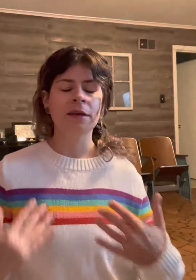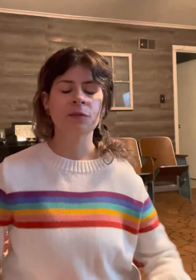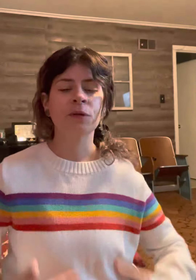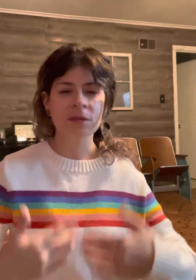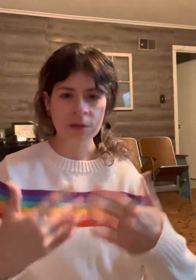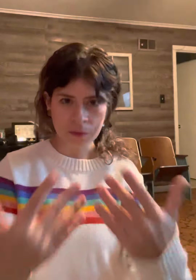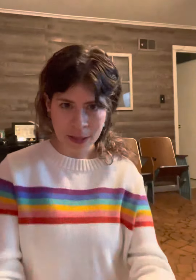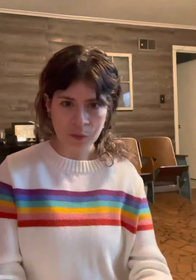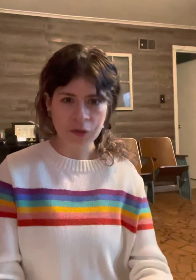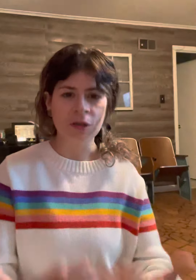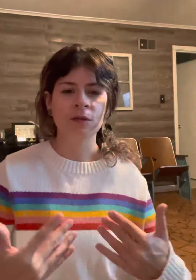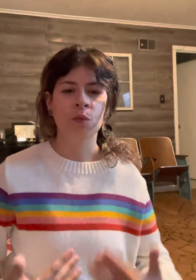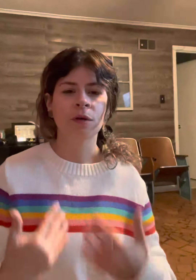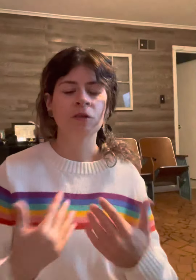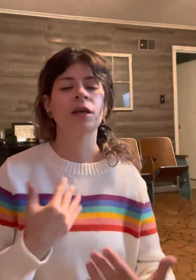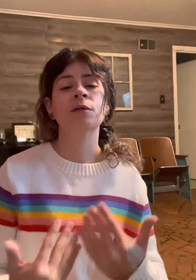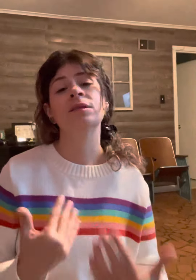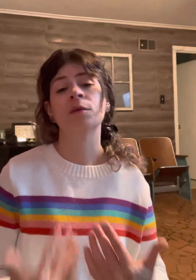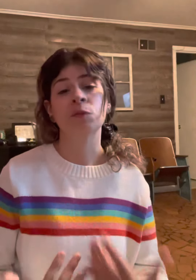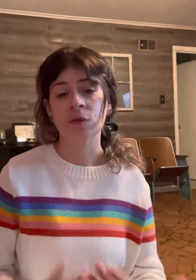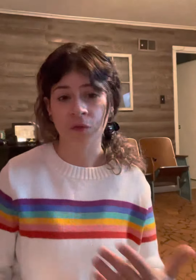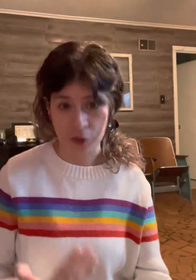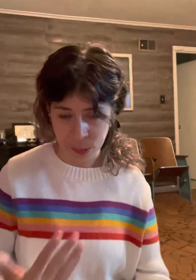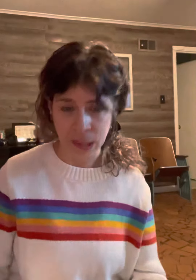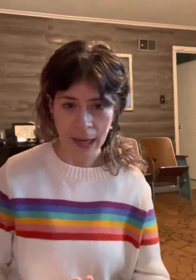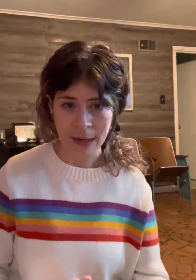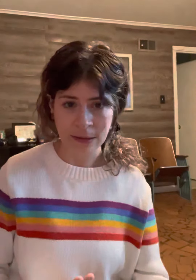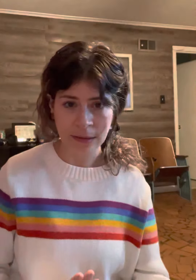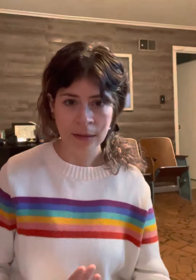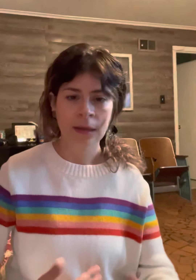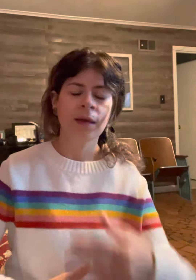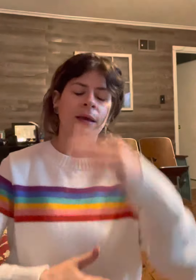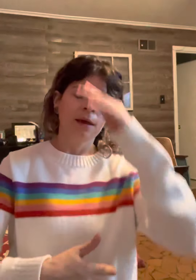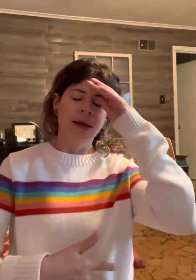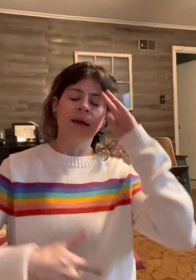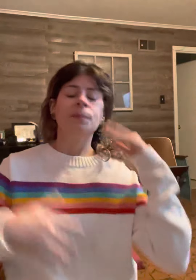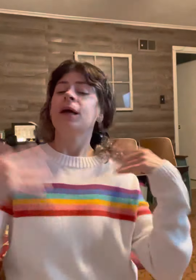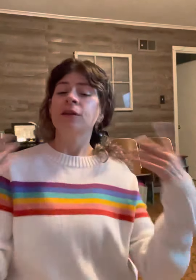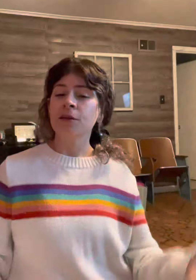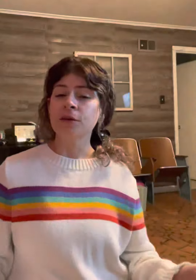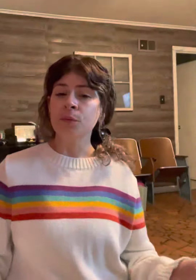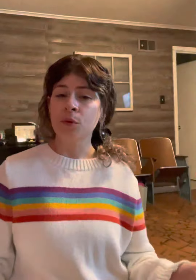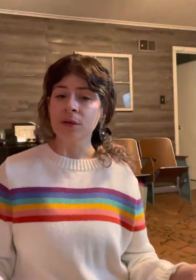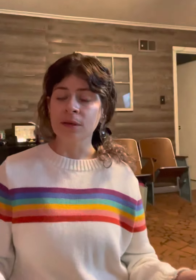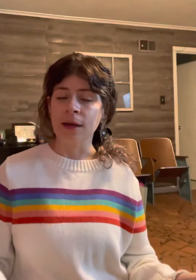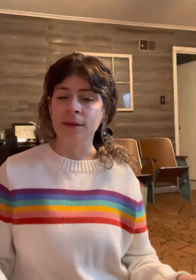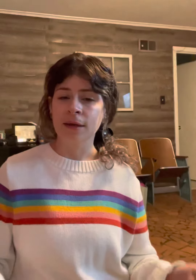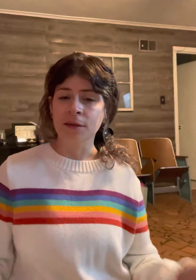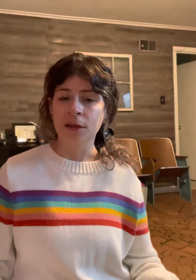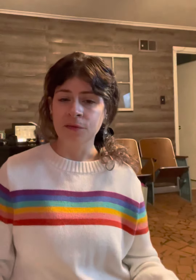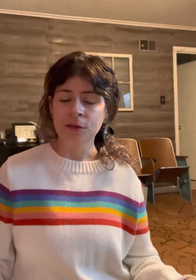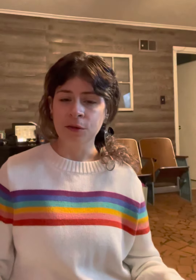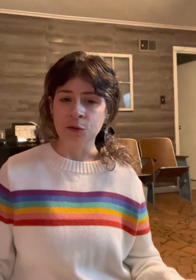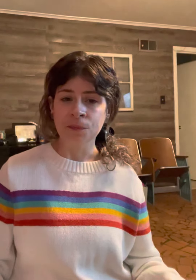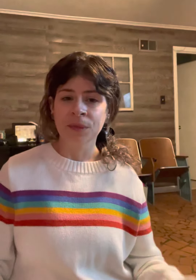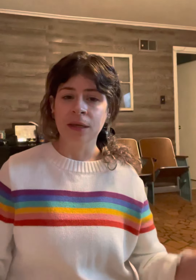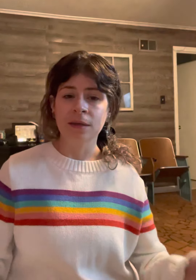Expressive language is what our child is able to verbalize. Another important sign that I love to do is